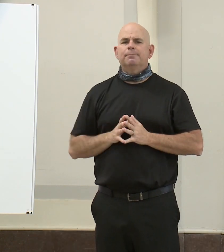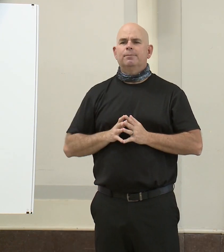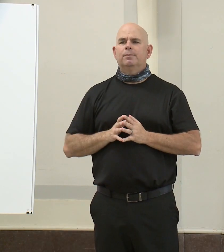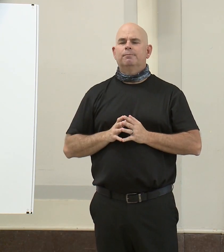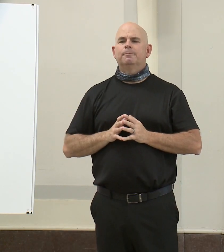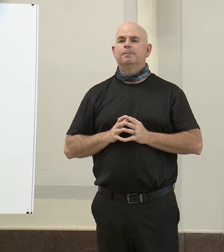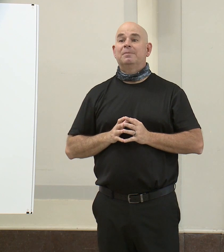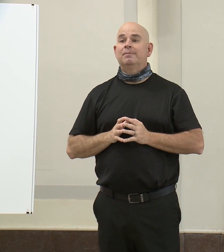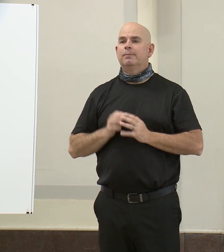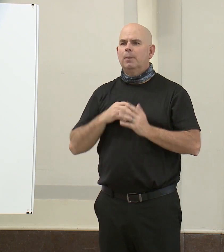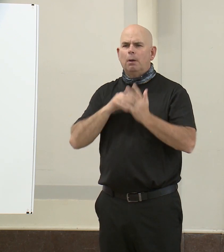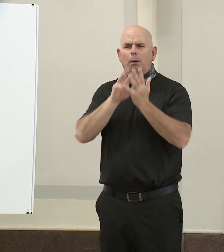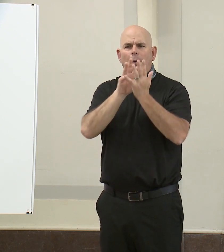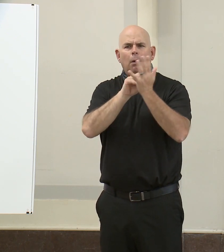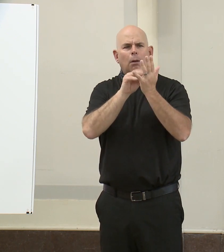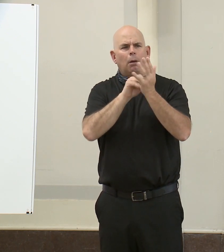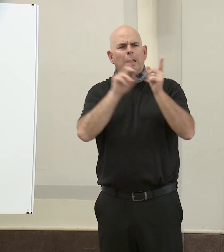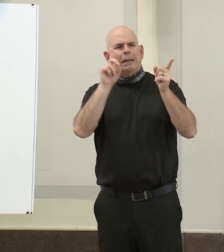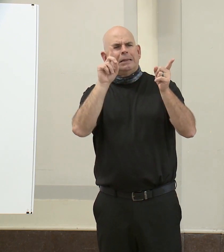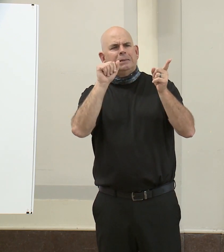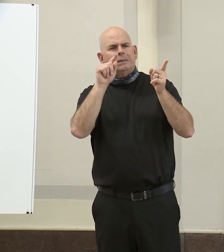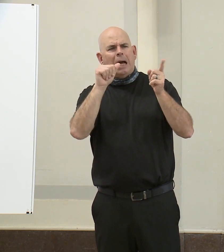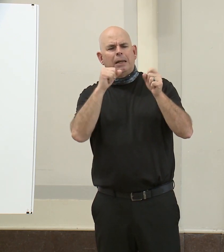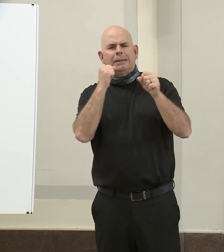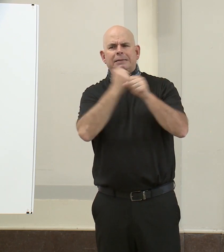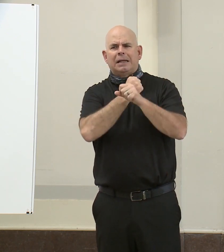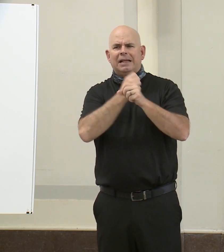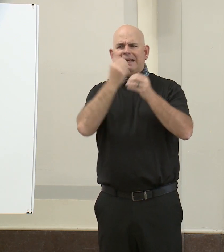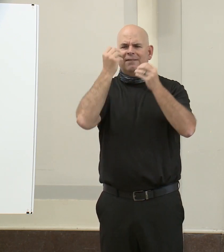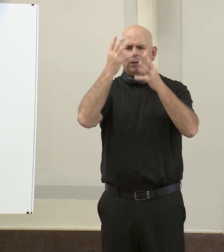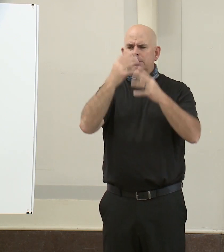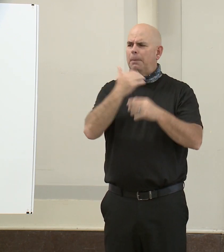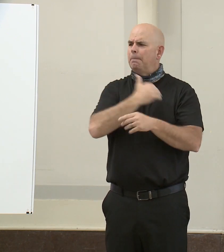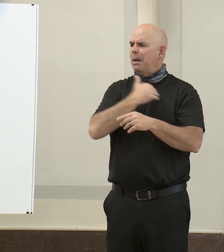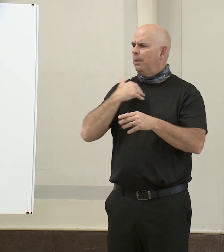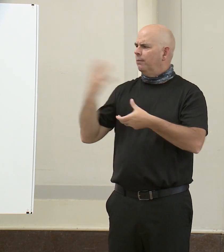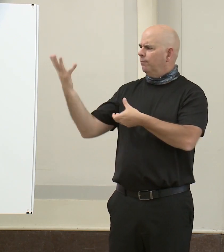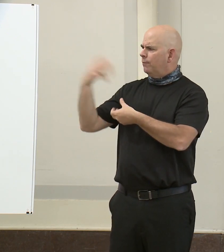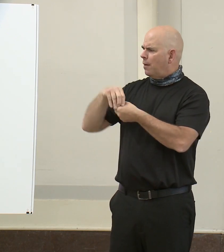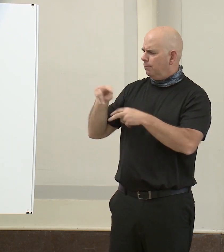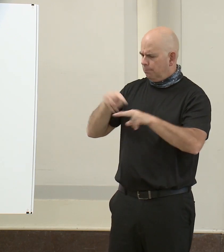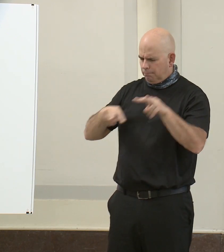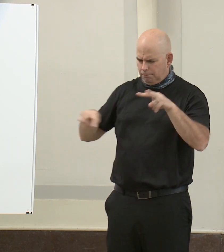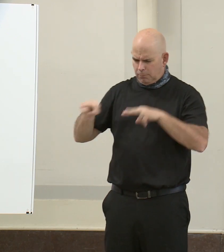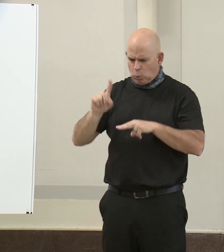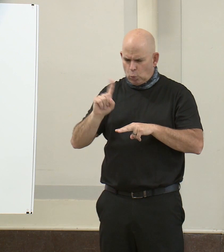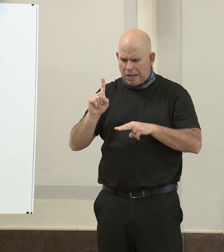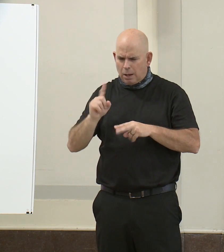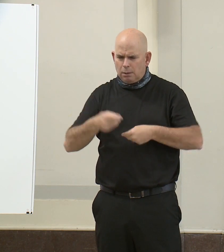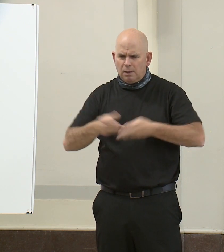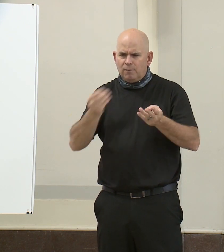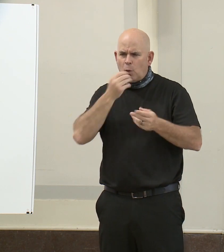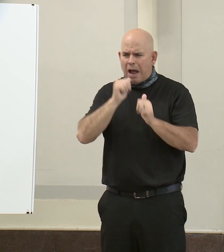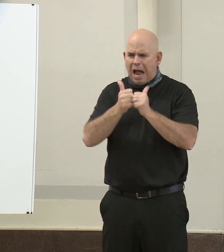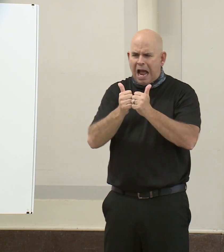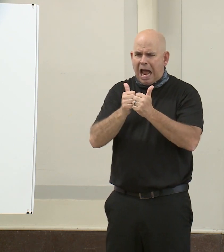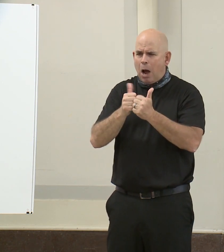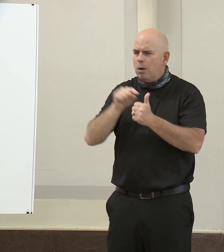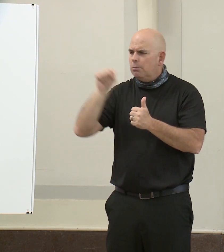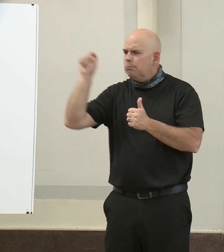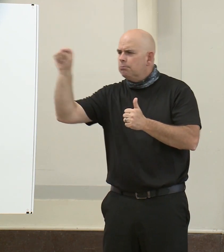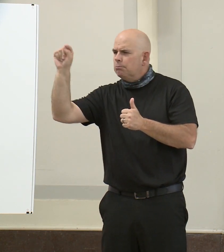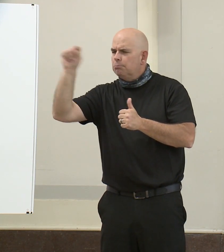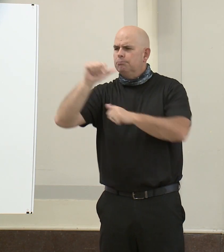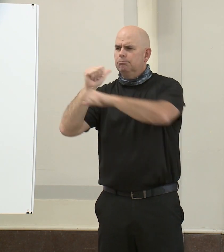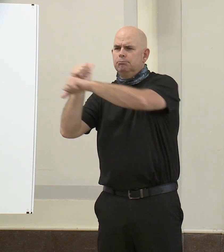driven by the community and rooted in a commitment to minimize hunger in Baltimore during this pandemic. I promise that we will minimize